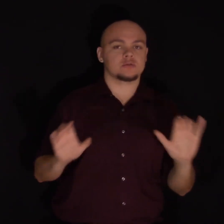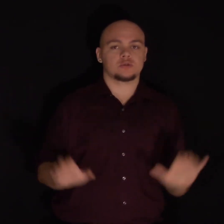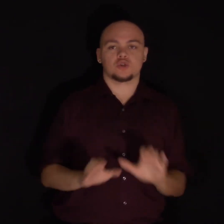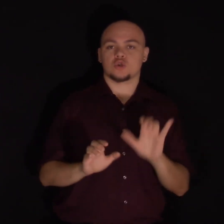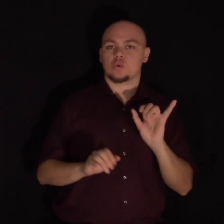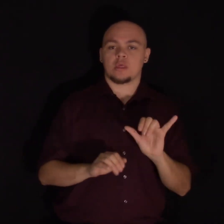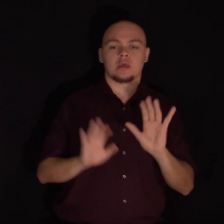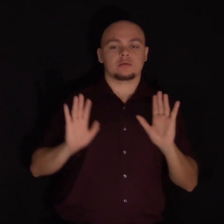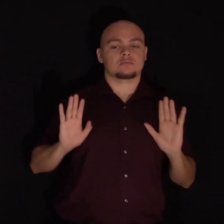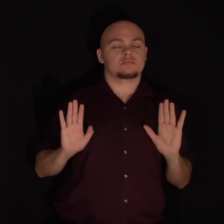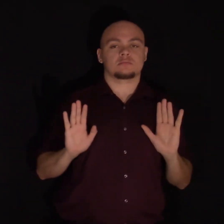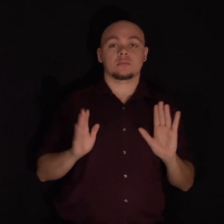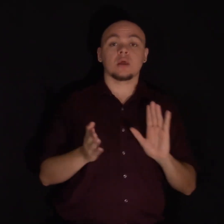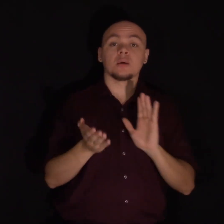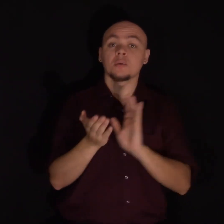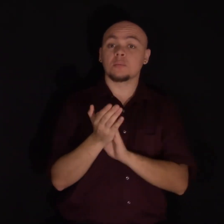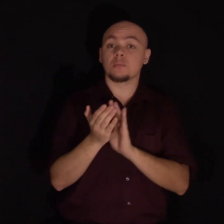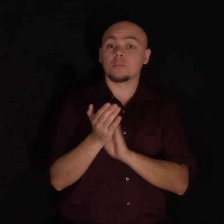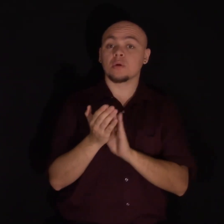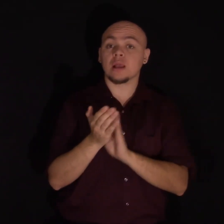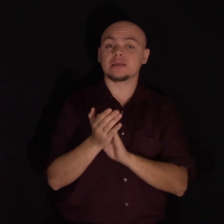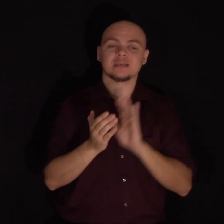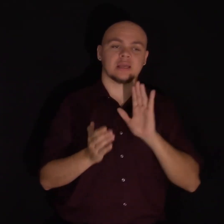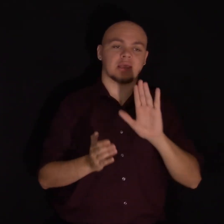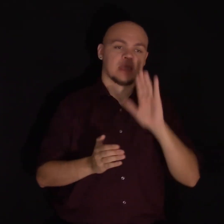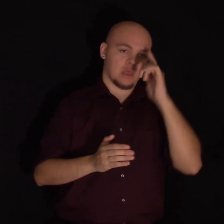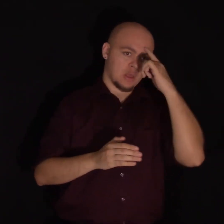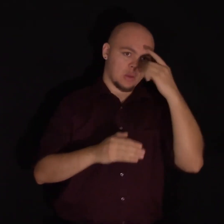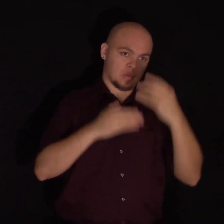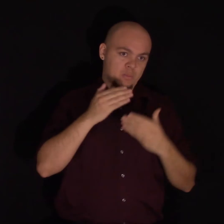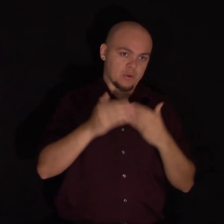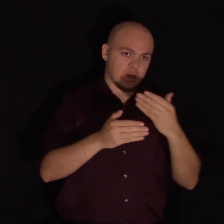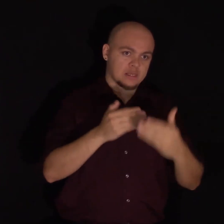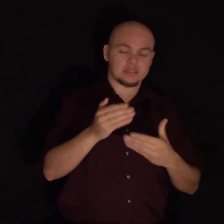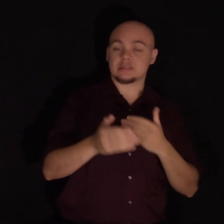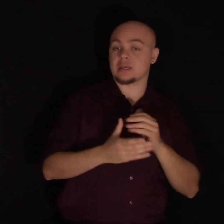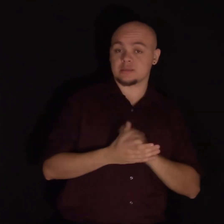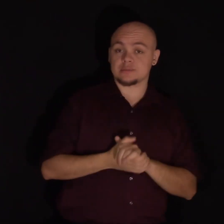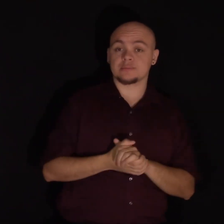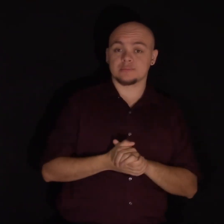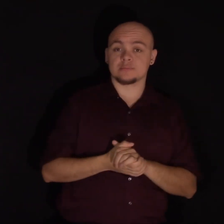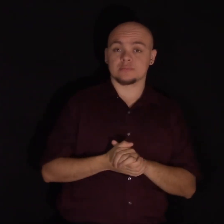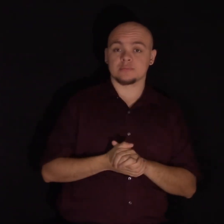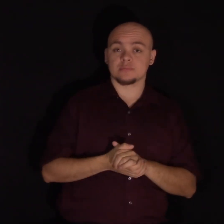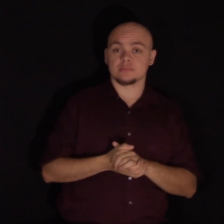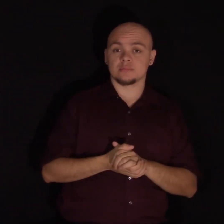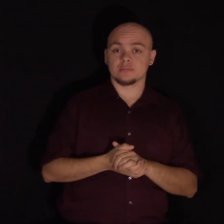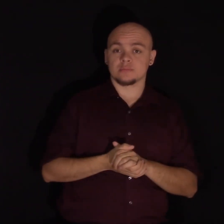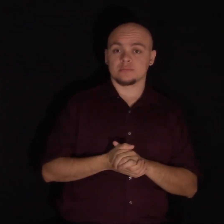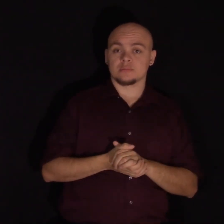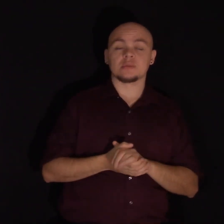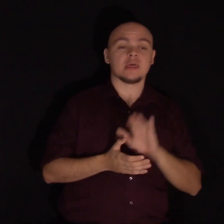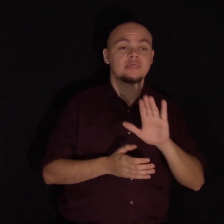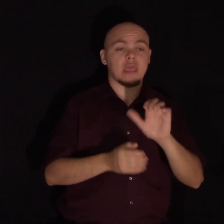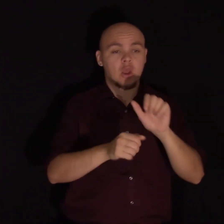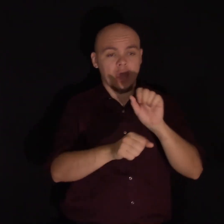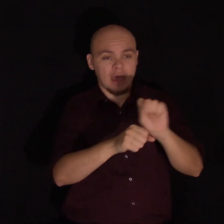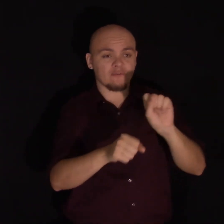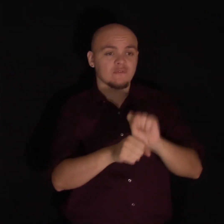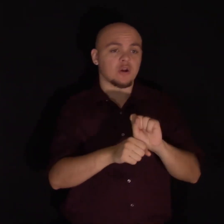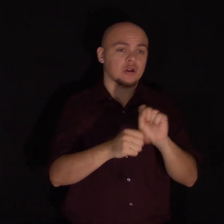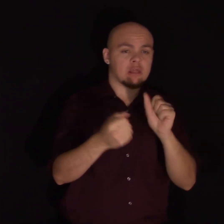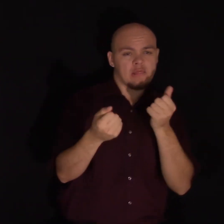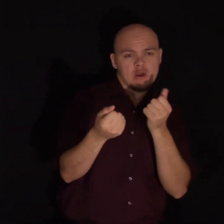anymore. But praising the process that kids engage in. Their effort, their strategies, their